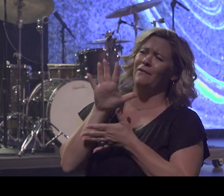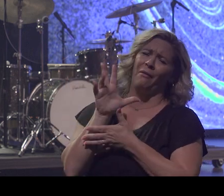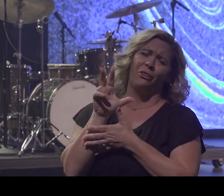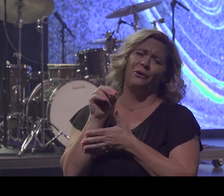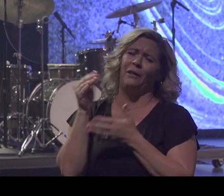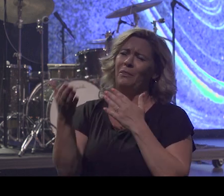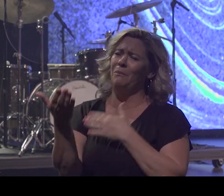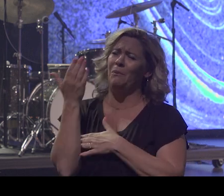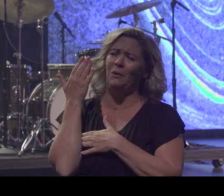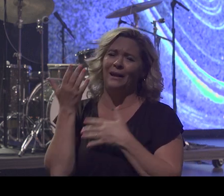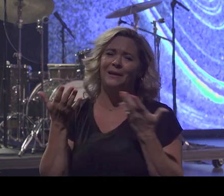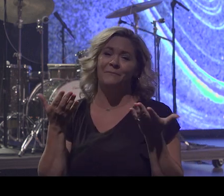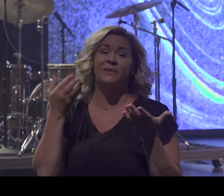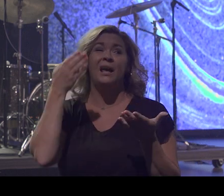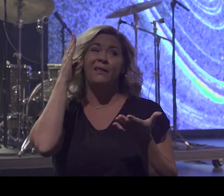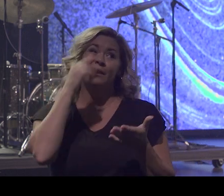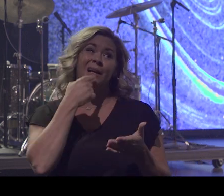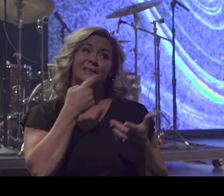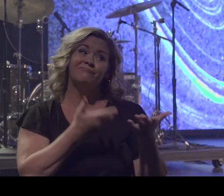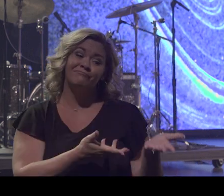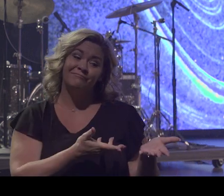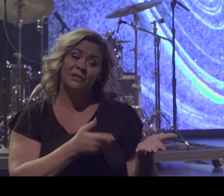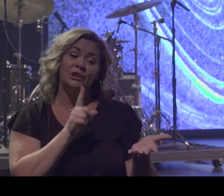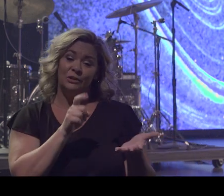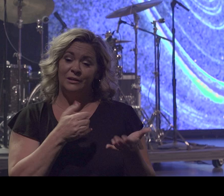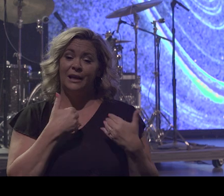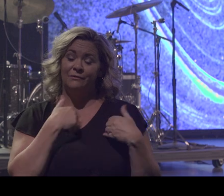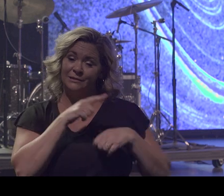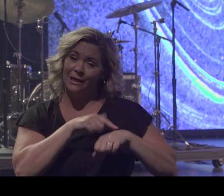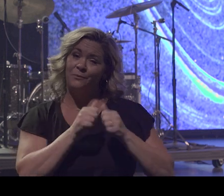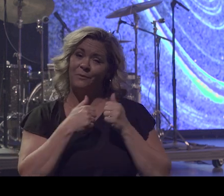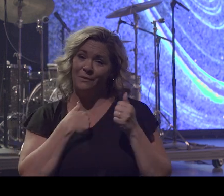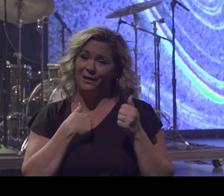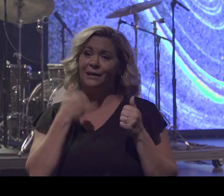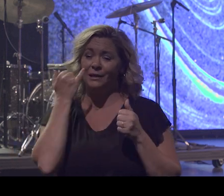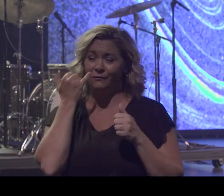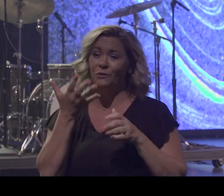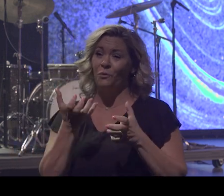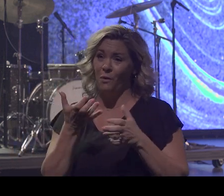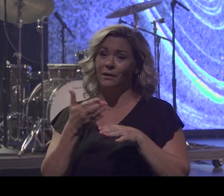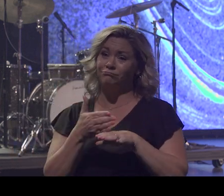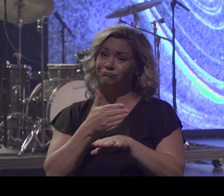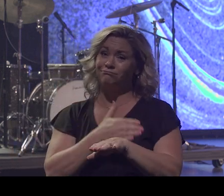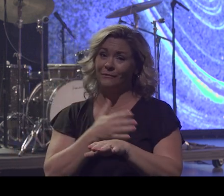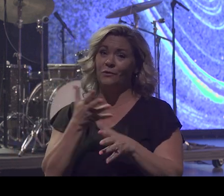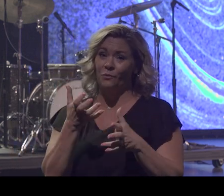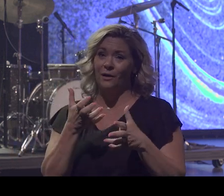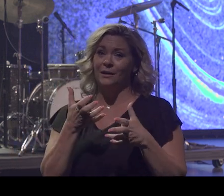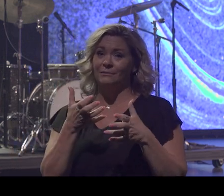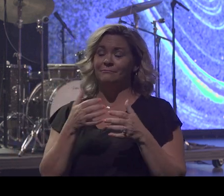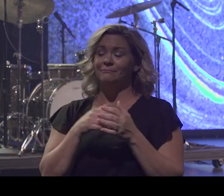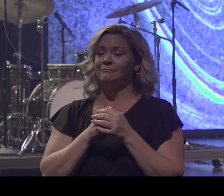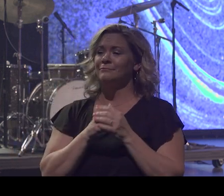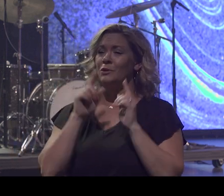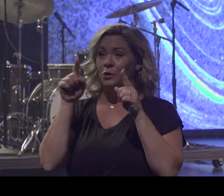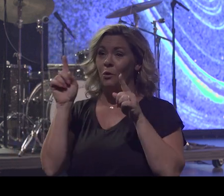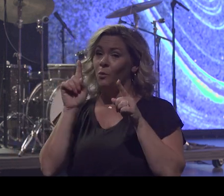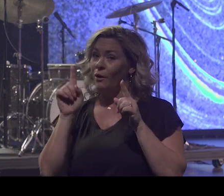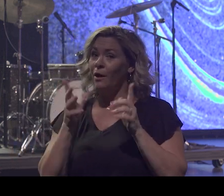He said, well, you're to need to spend some time with me if you want to get where I need to take you. And eventually I did. I went and